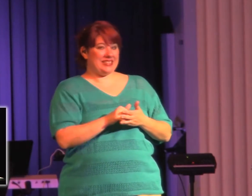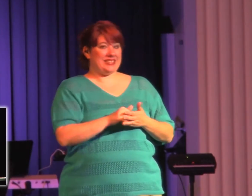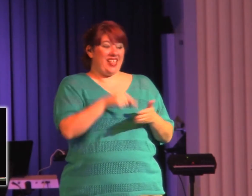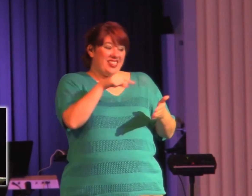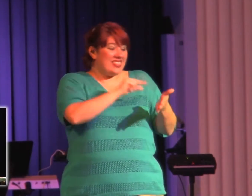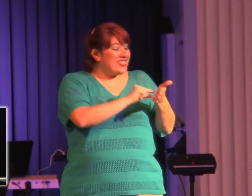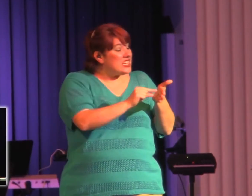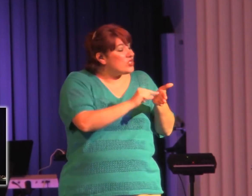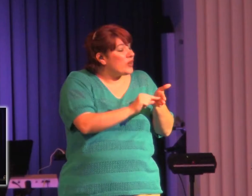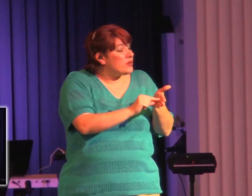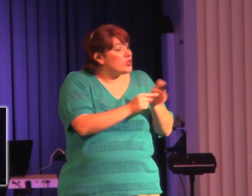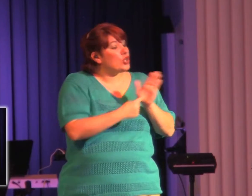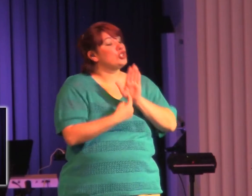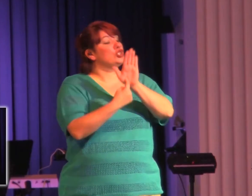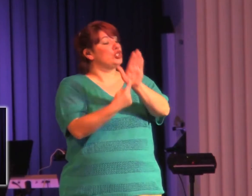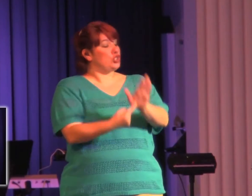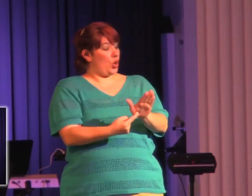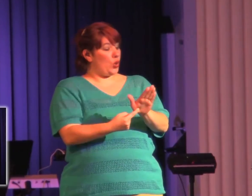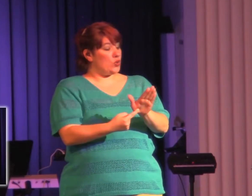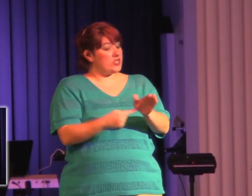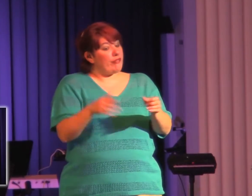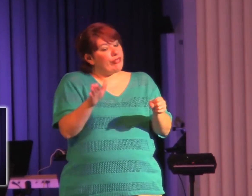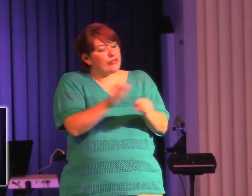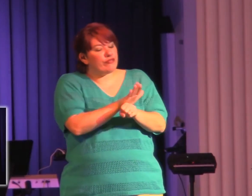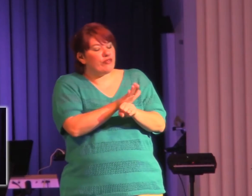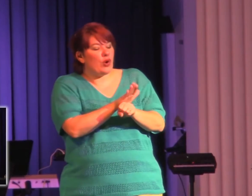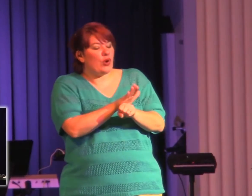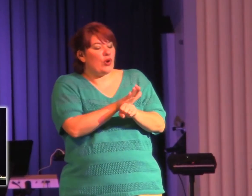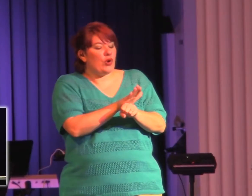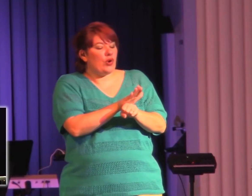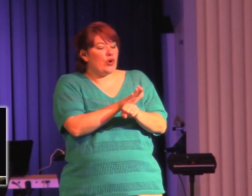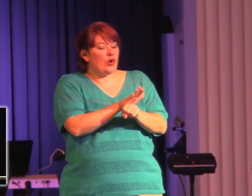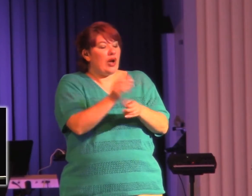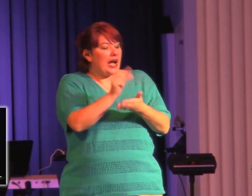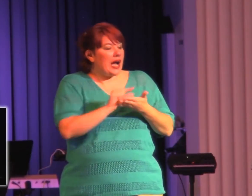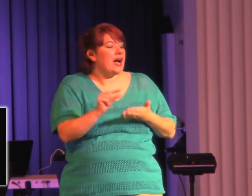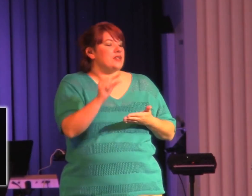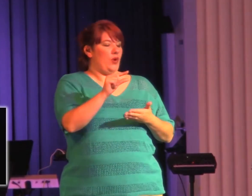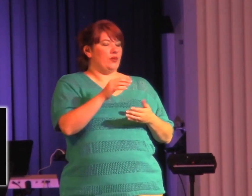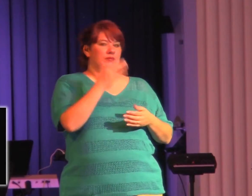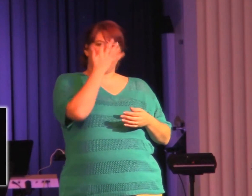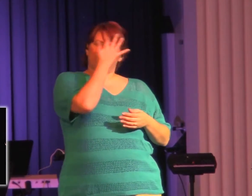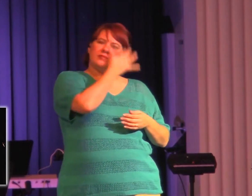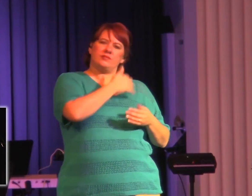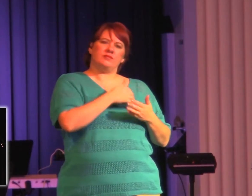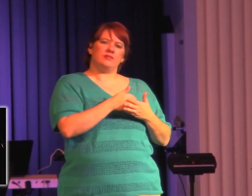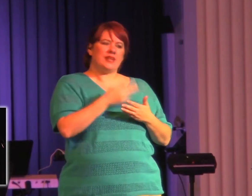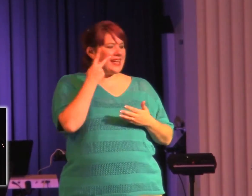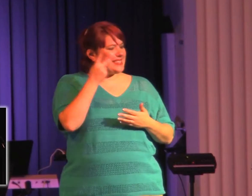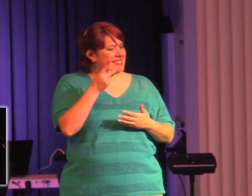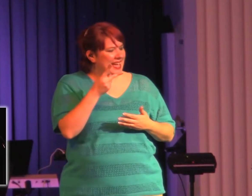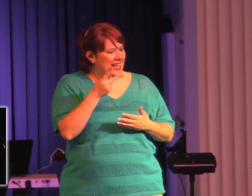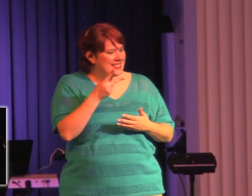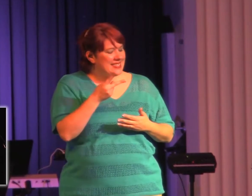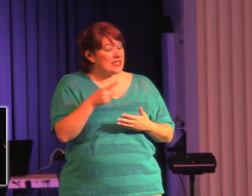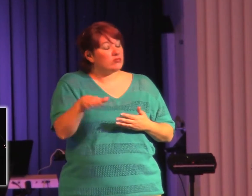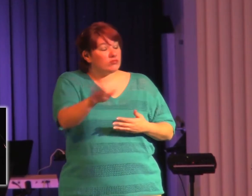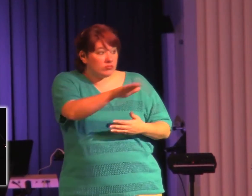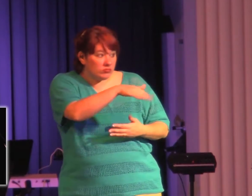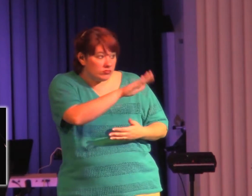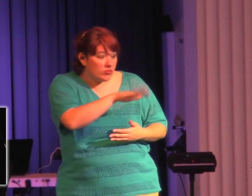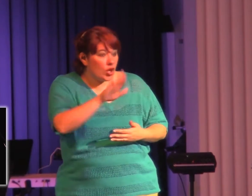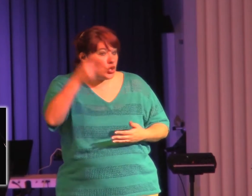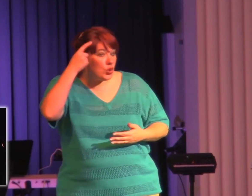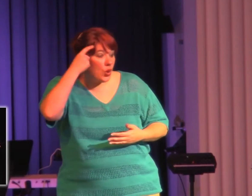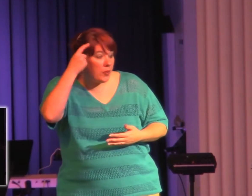really the heartbeat of what the gospel is all about. If you look at this, it says, therefore, prepare your